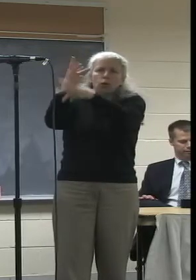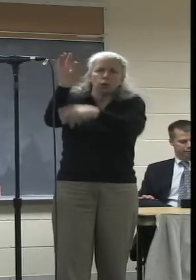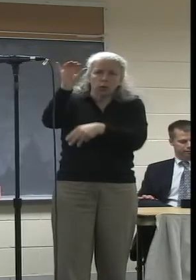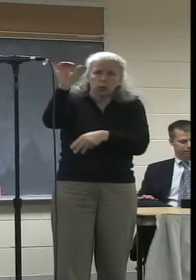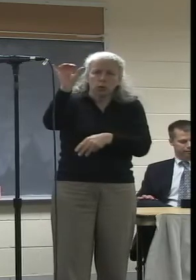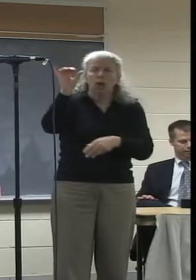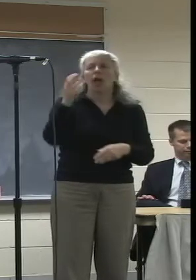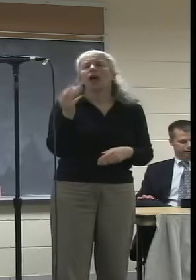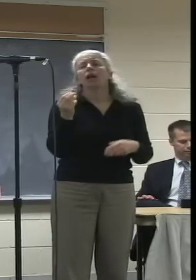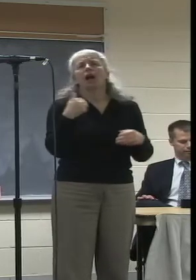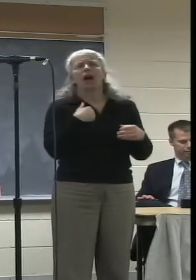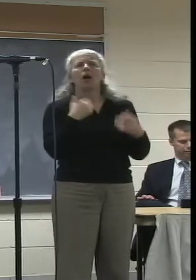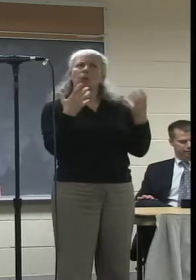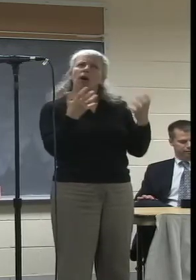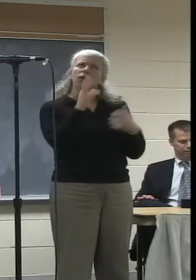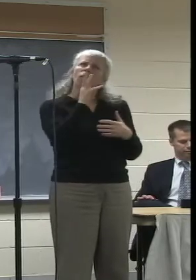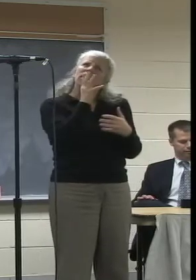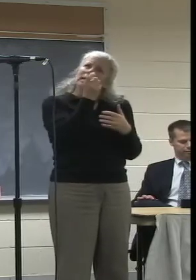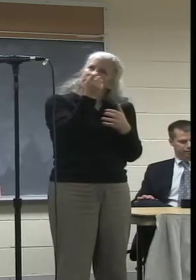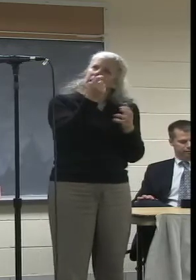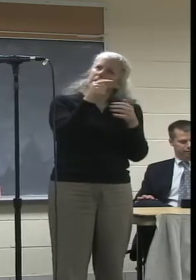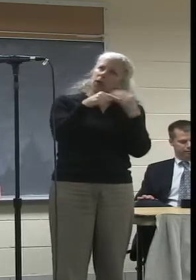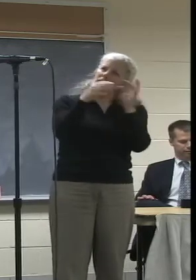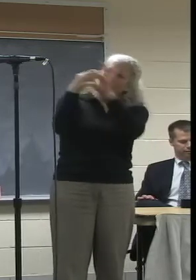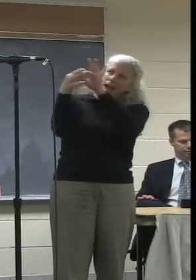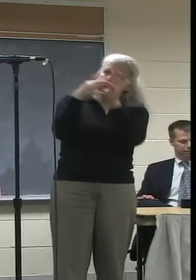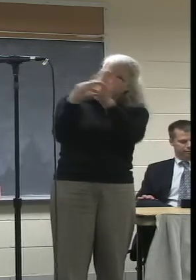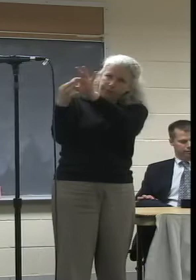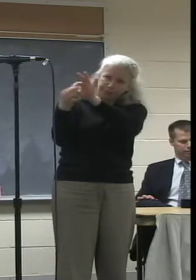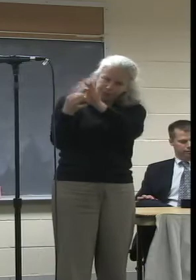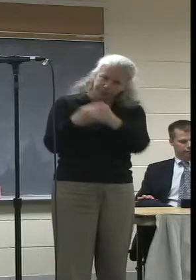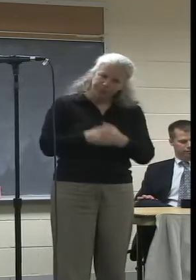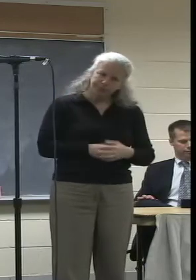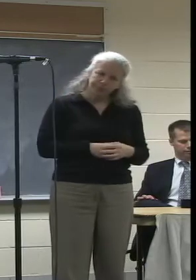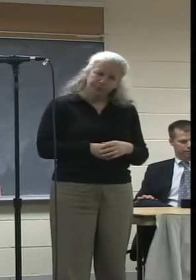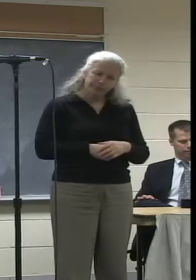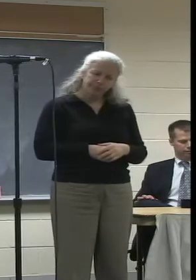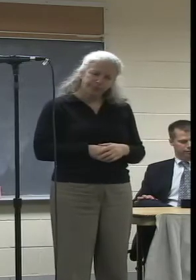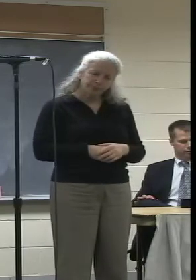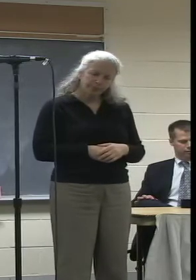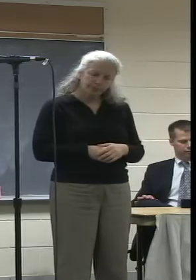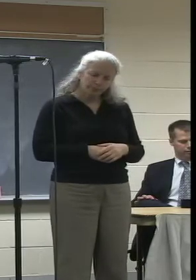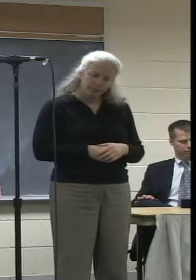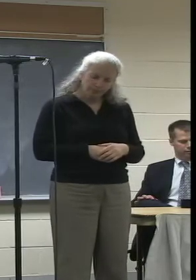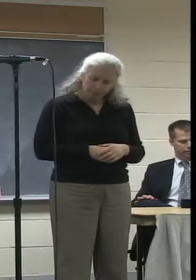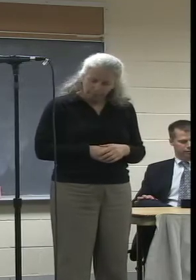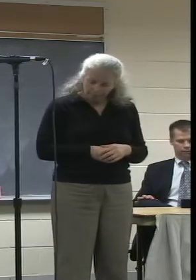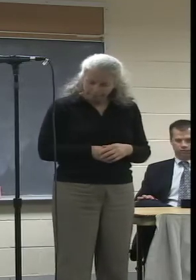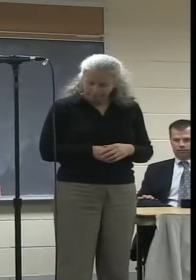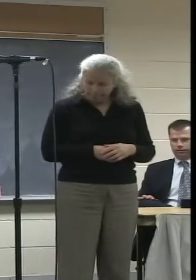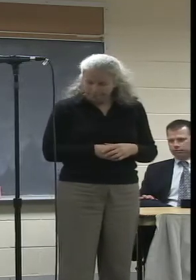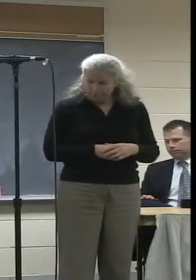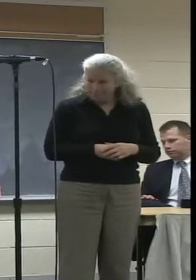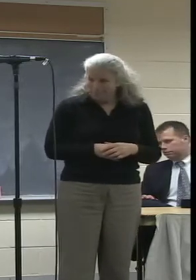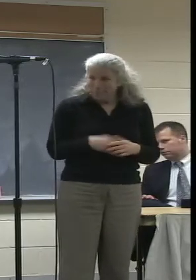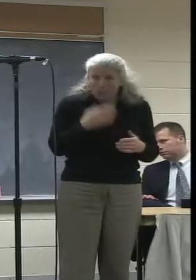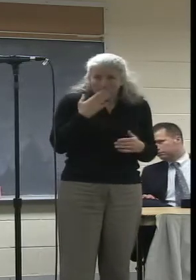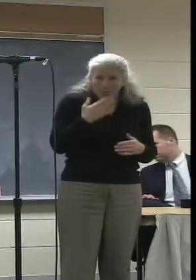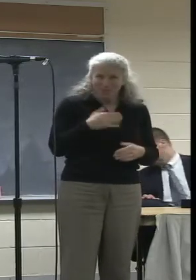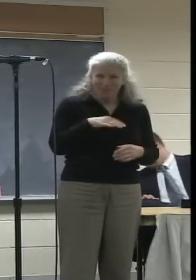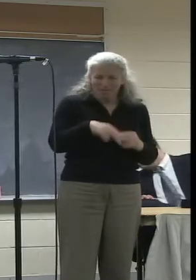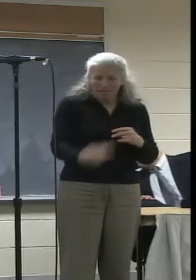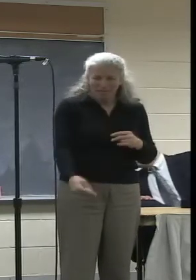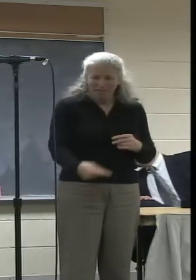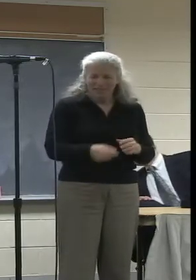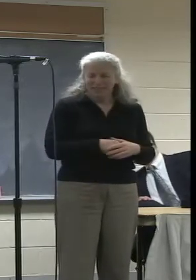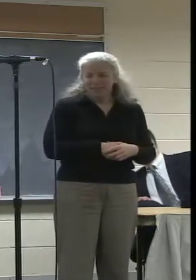want to speak to that a little bit because not everybody might realize that